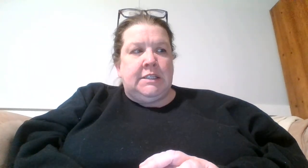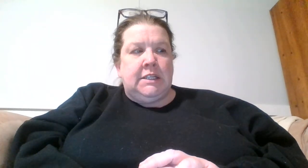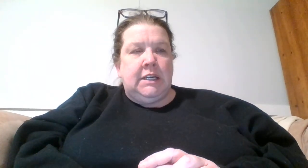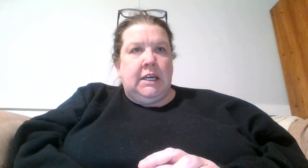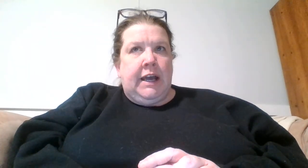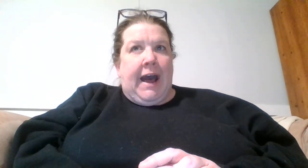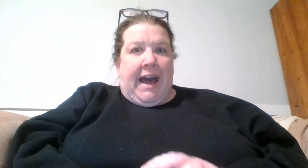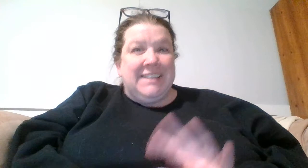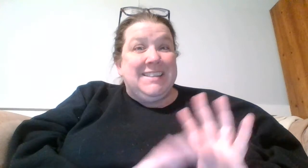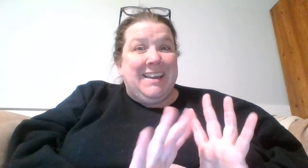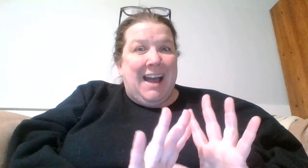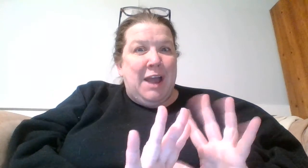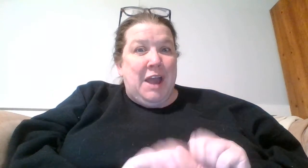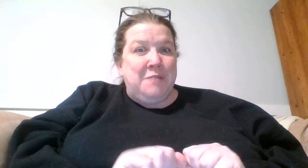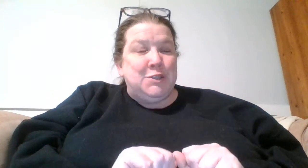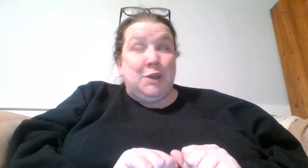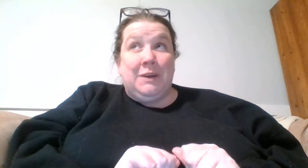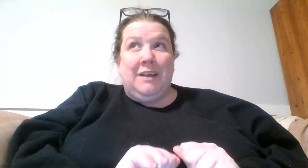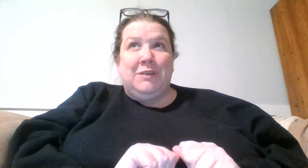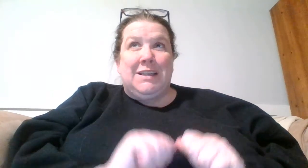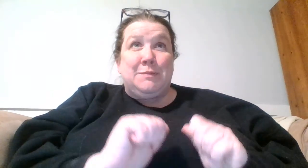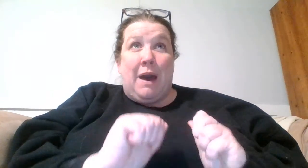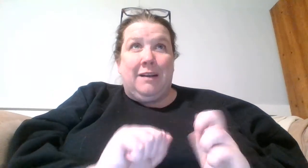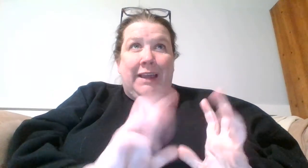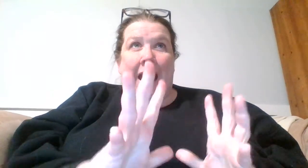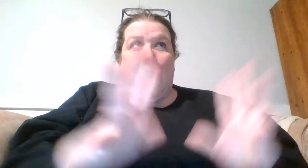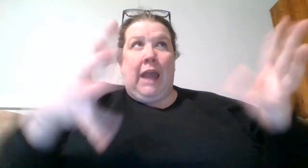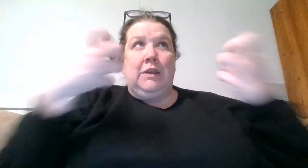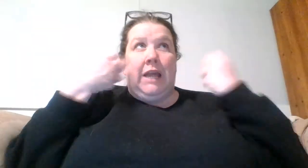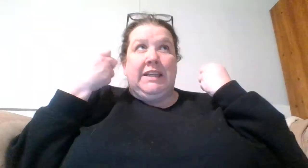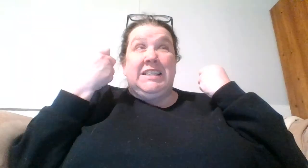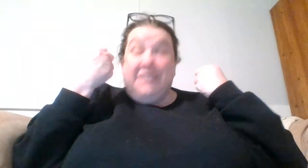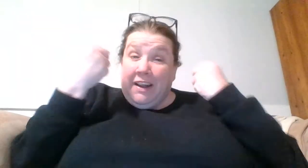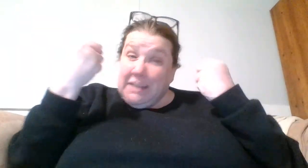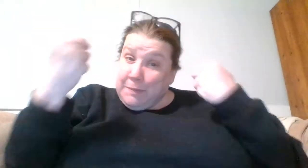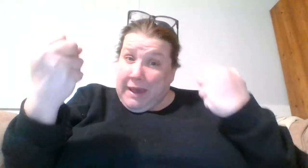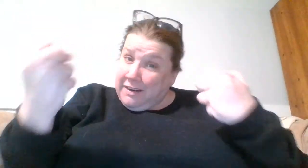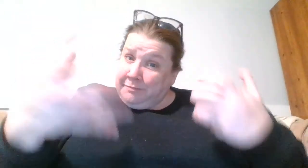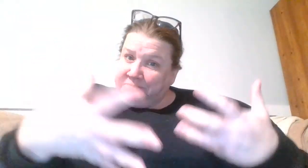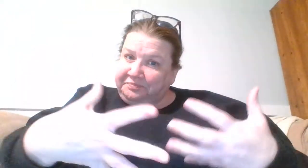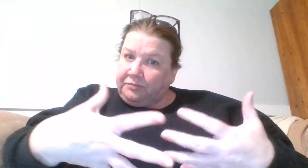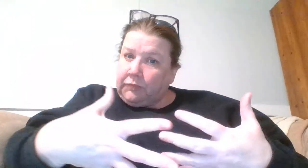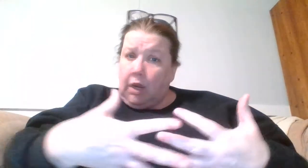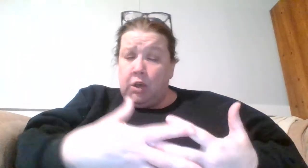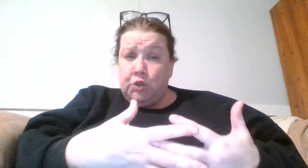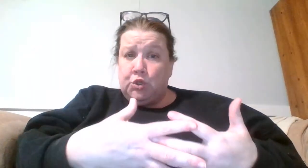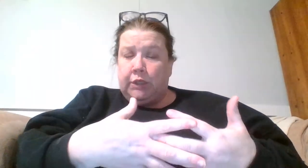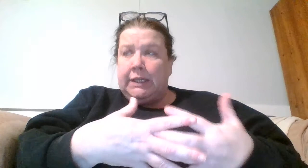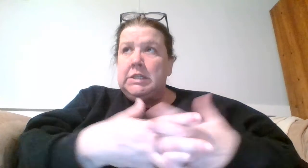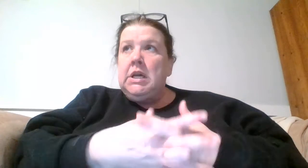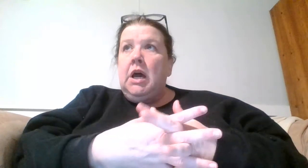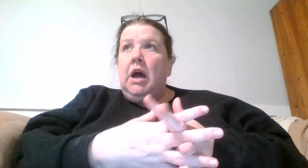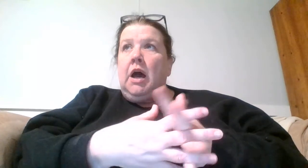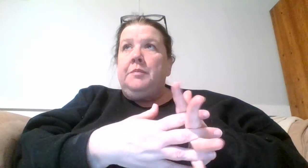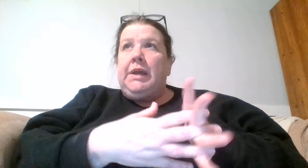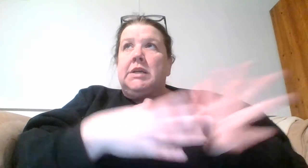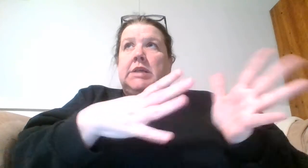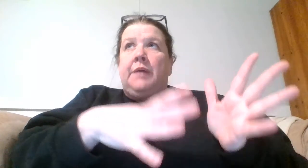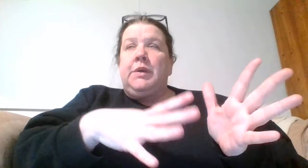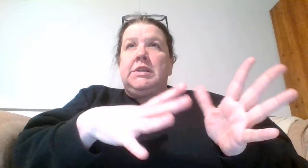and honestly I I'm so in love with this pattern like I I need to find this pattern and who sold it um because I went